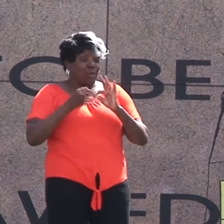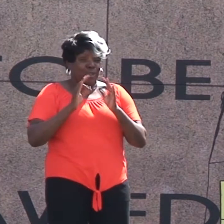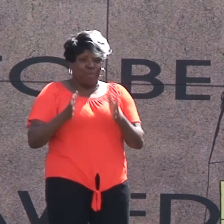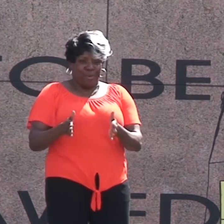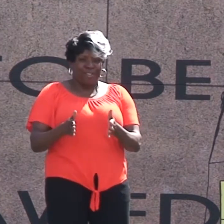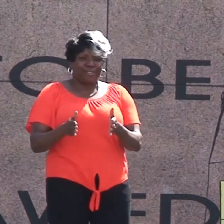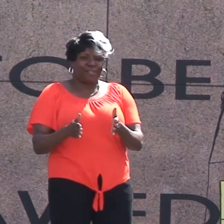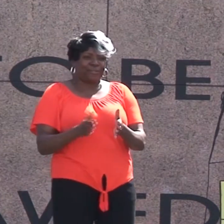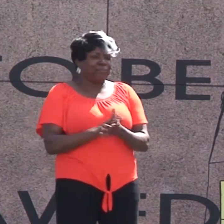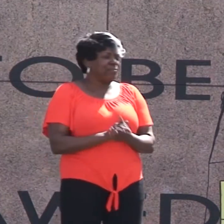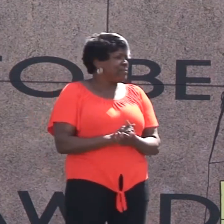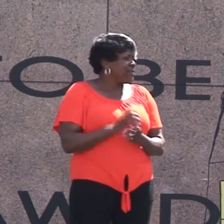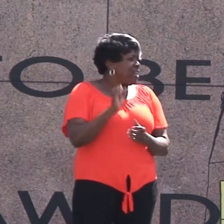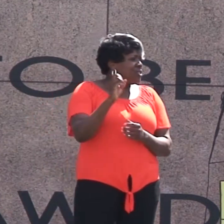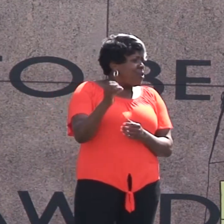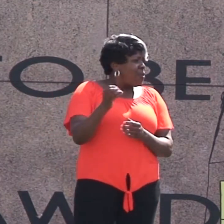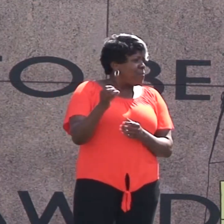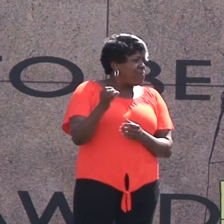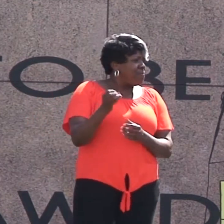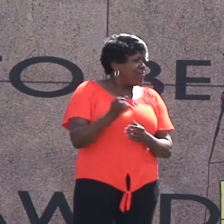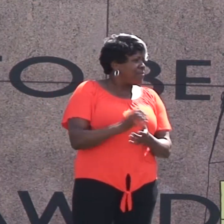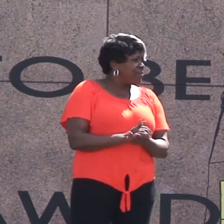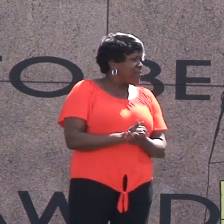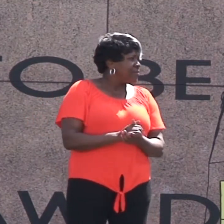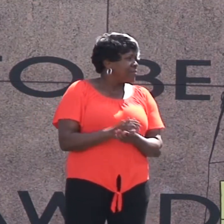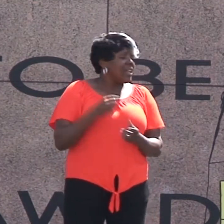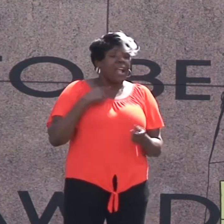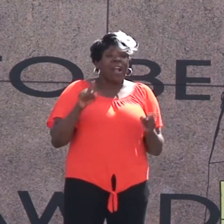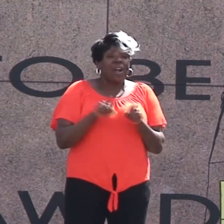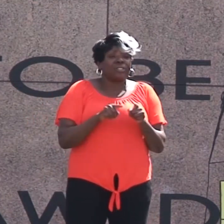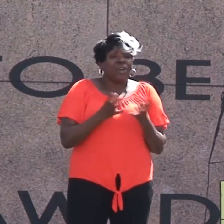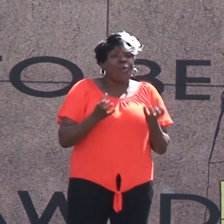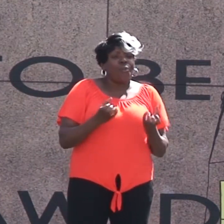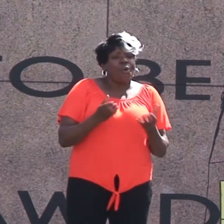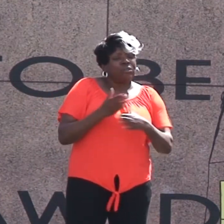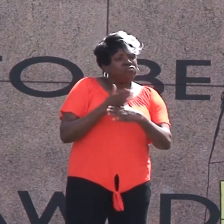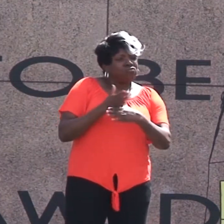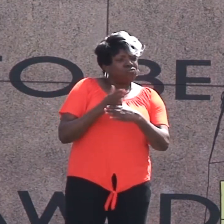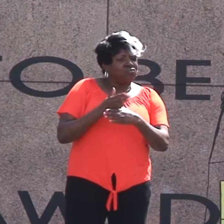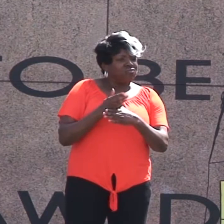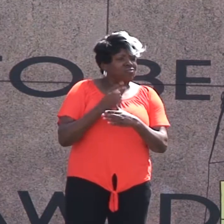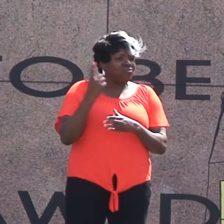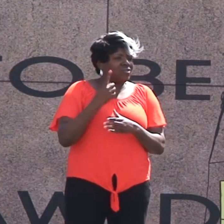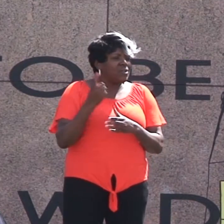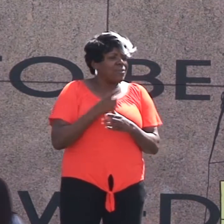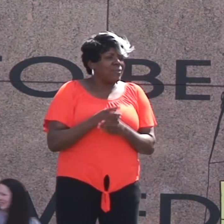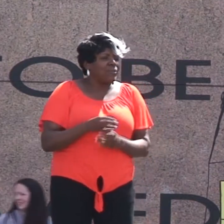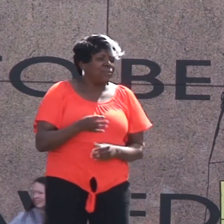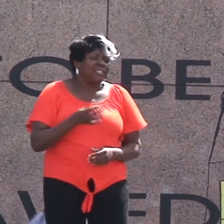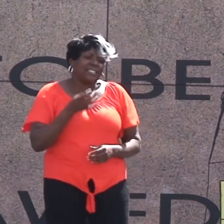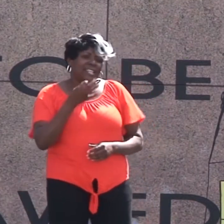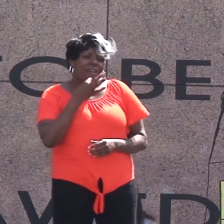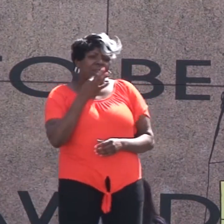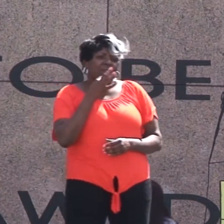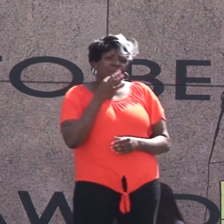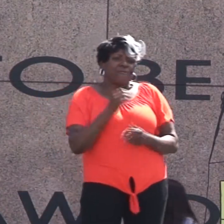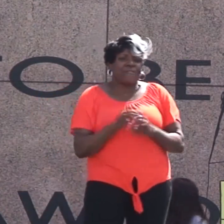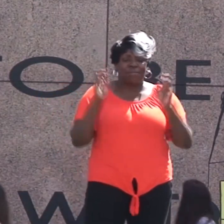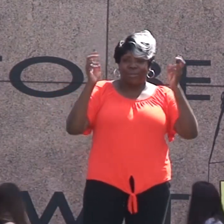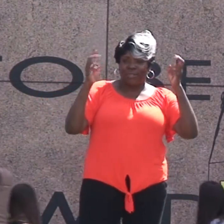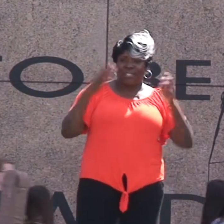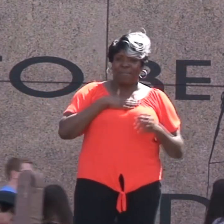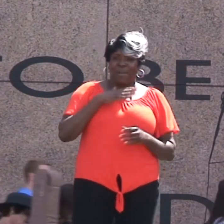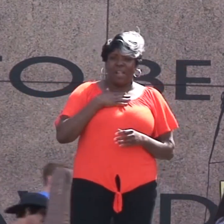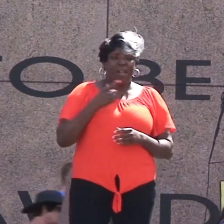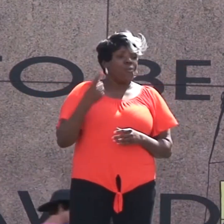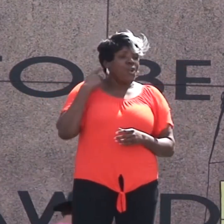you So I also want I wanted to share something Which is a favorite quotation of mine We heard from Carl